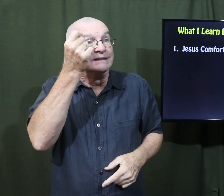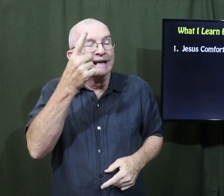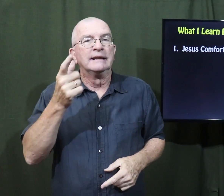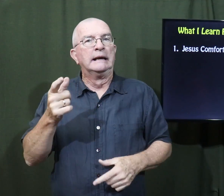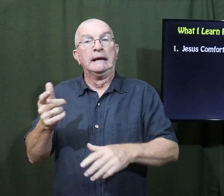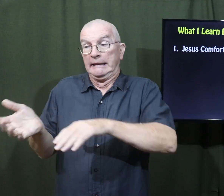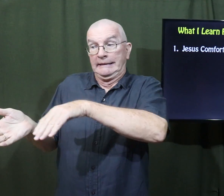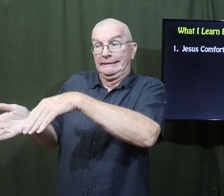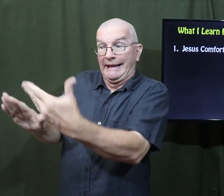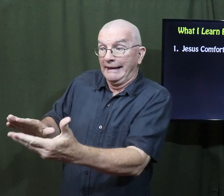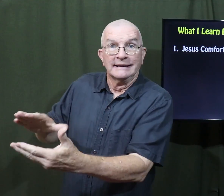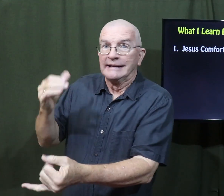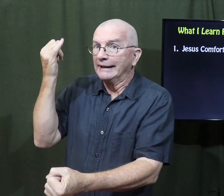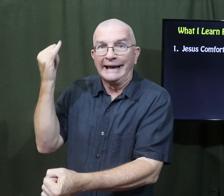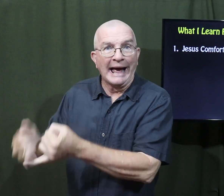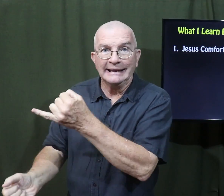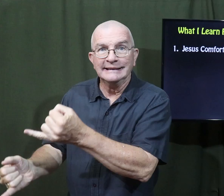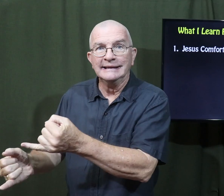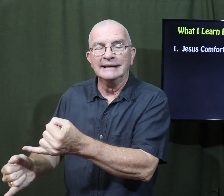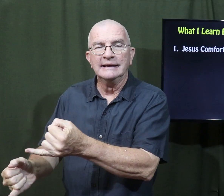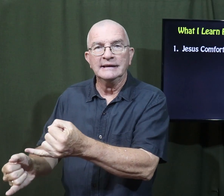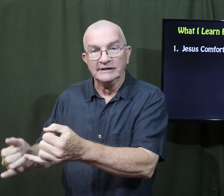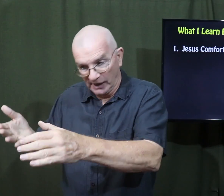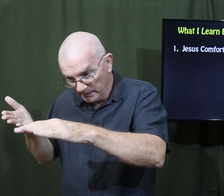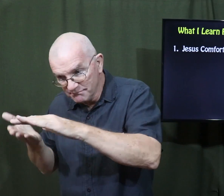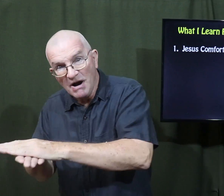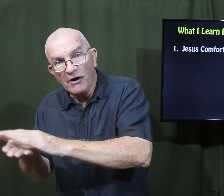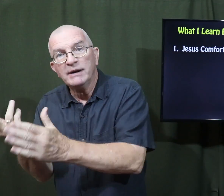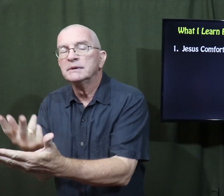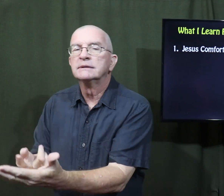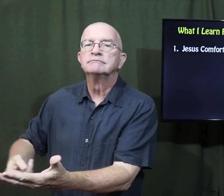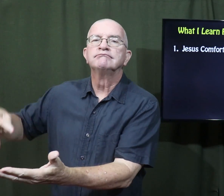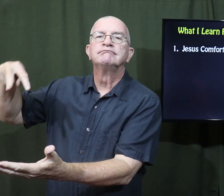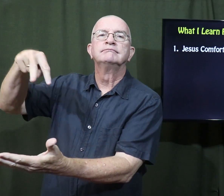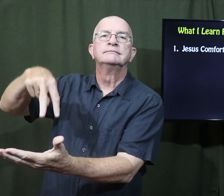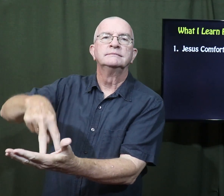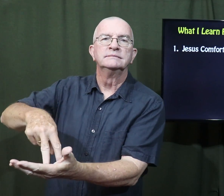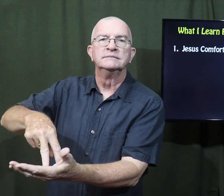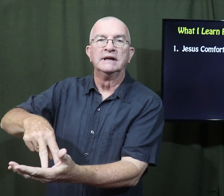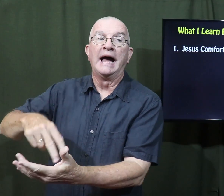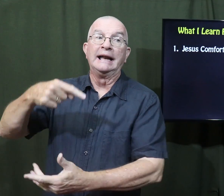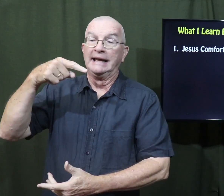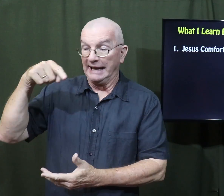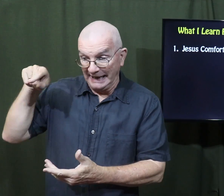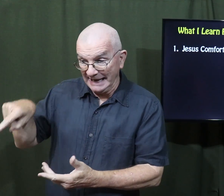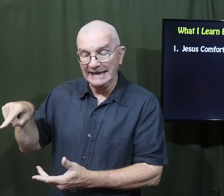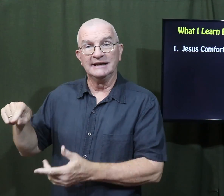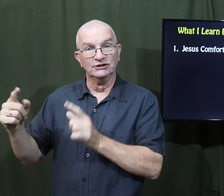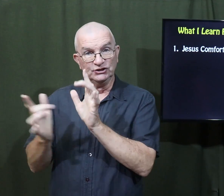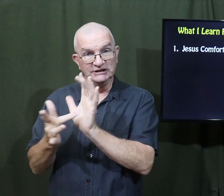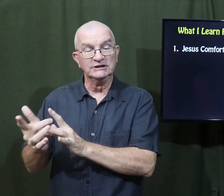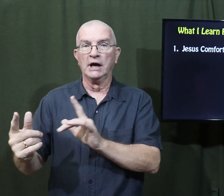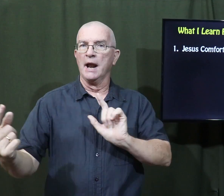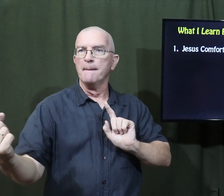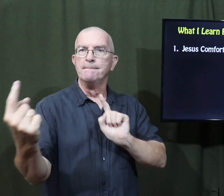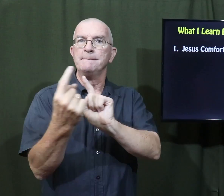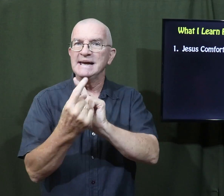they understand that his death is not the end, but that he will be resurrected. He tells them, I'm going to meet them